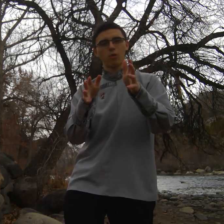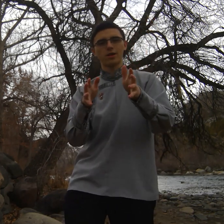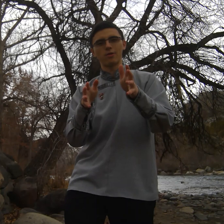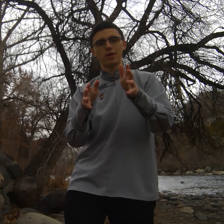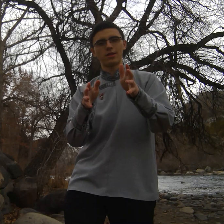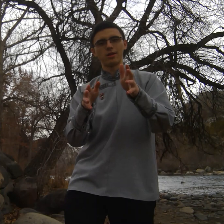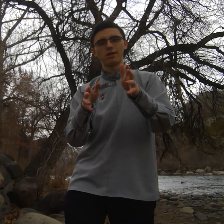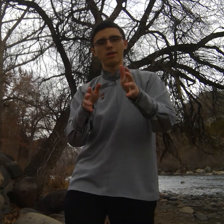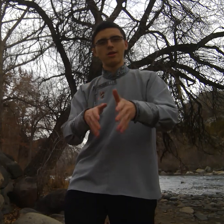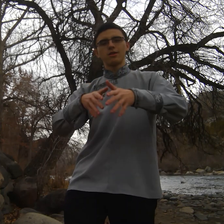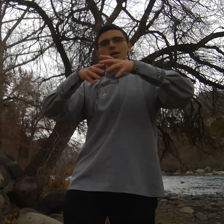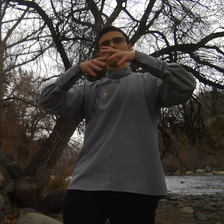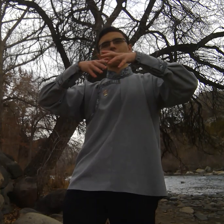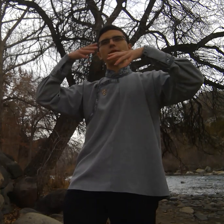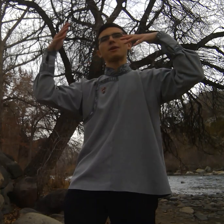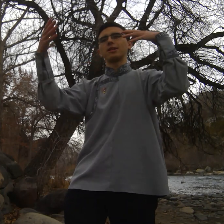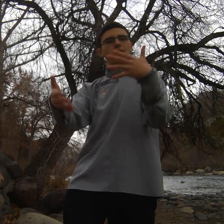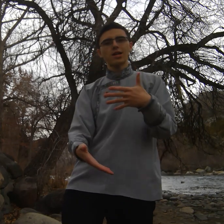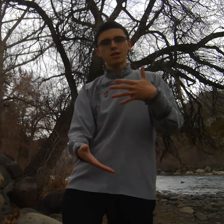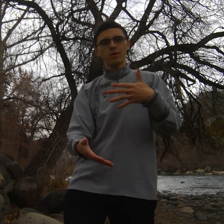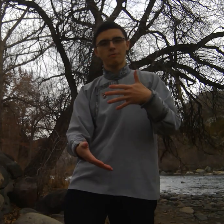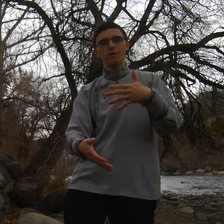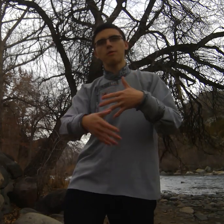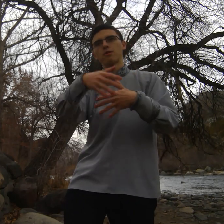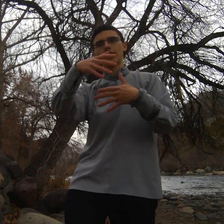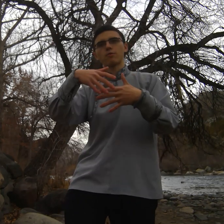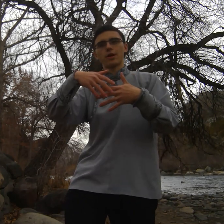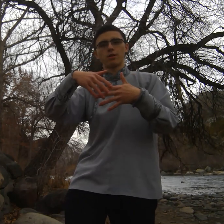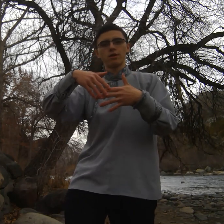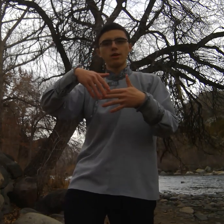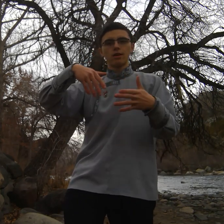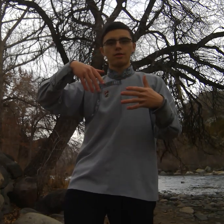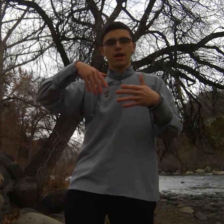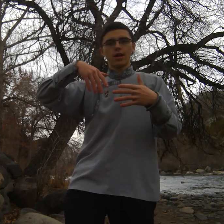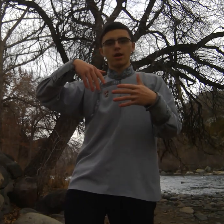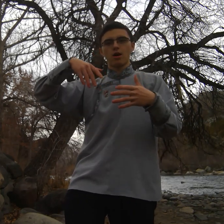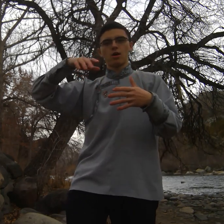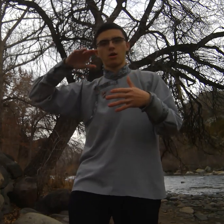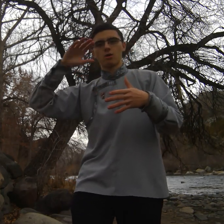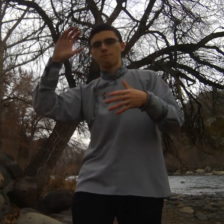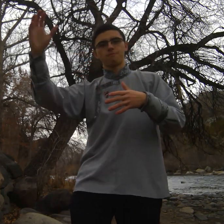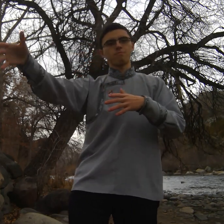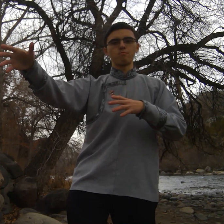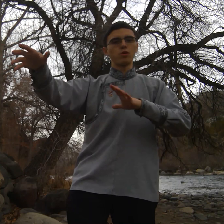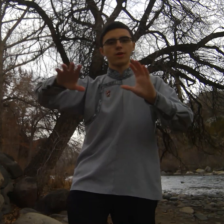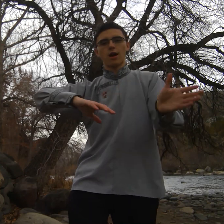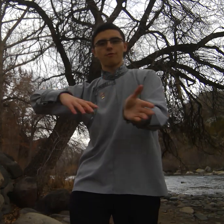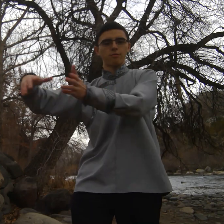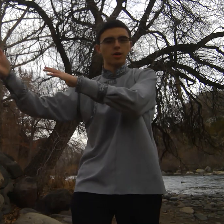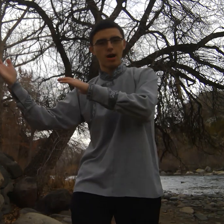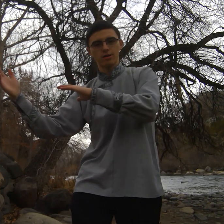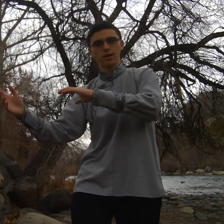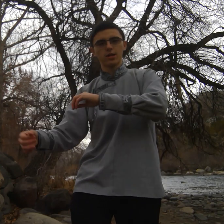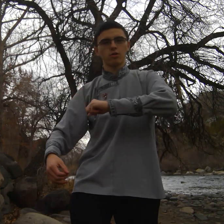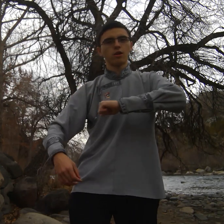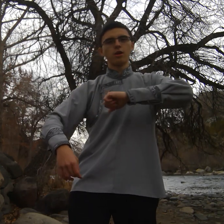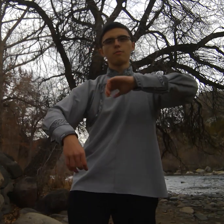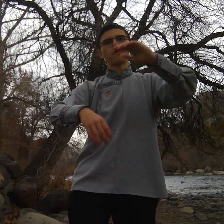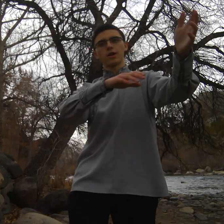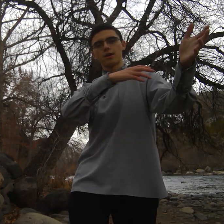working with is just keeping in touch with people like whether they are moving on from college or moving on